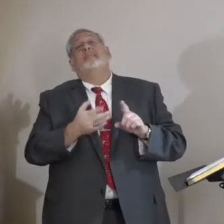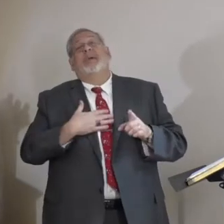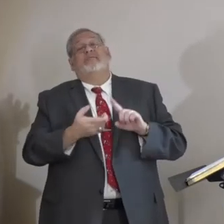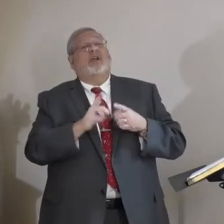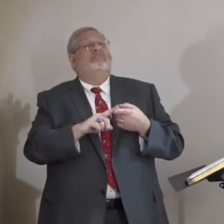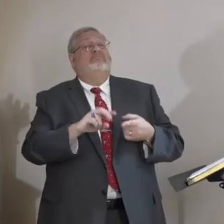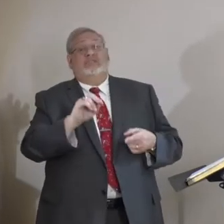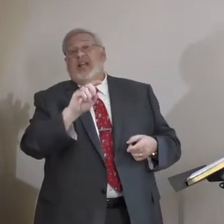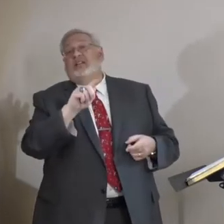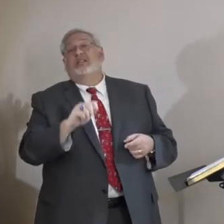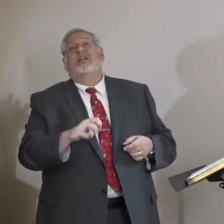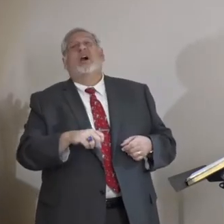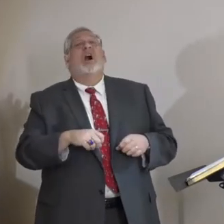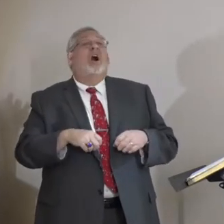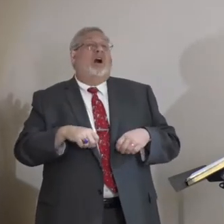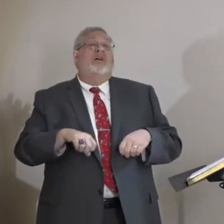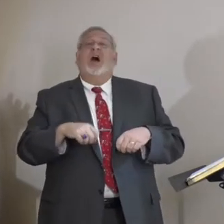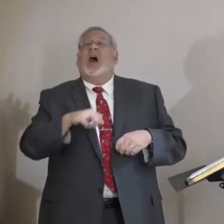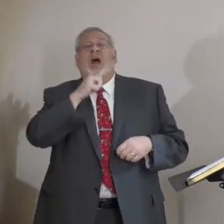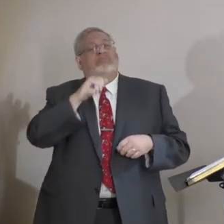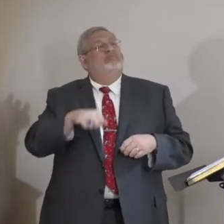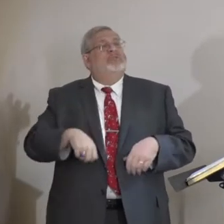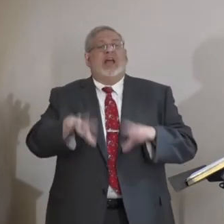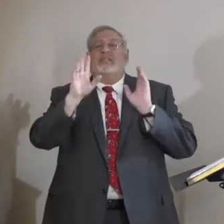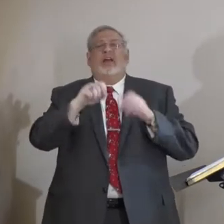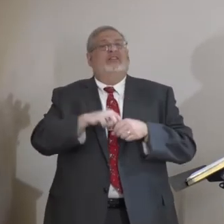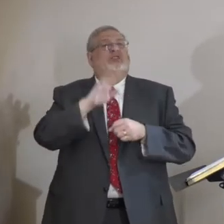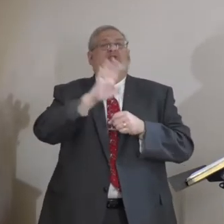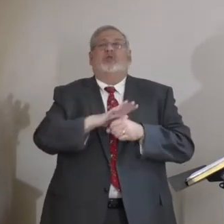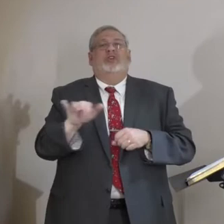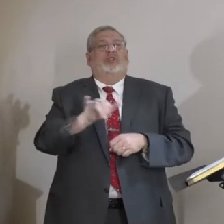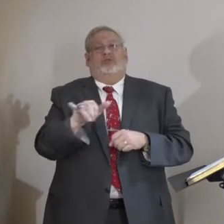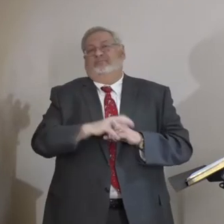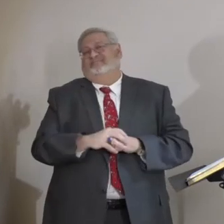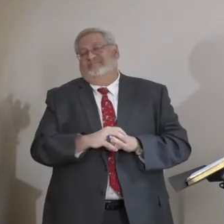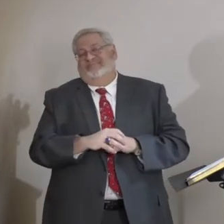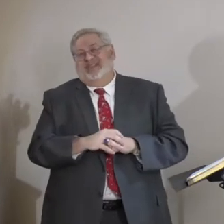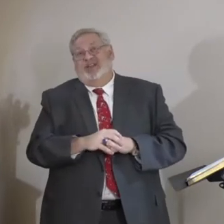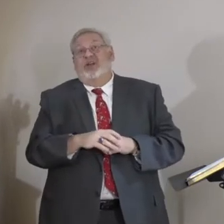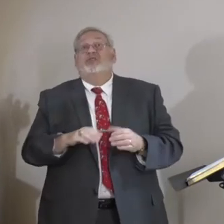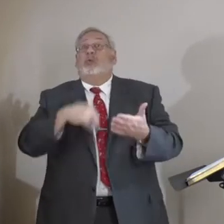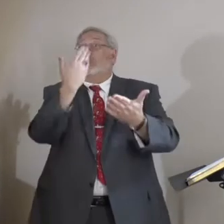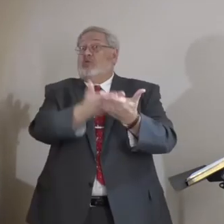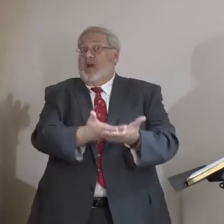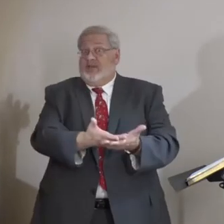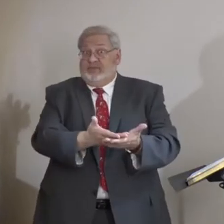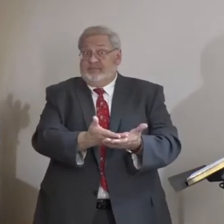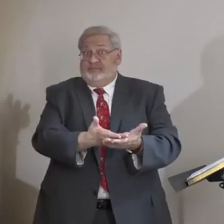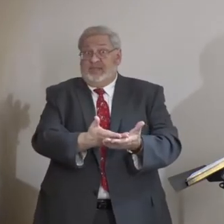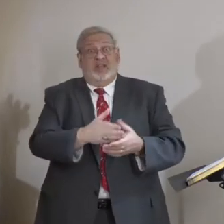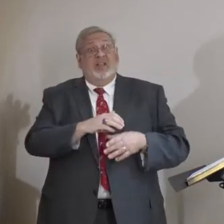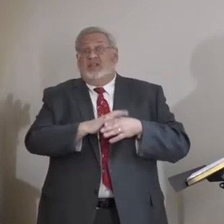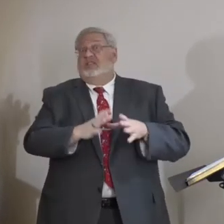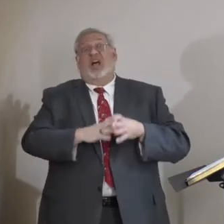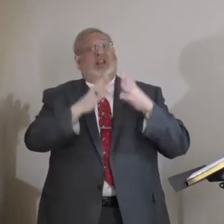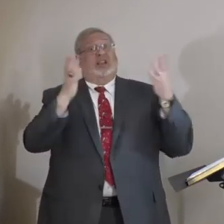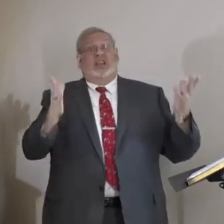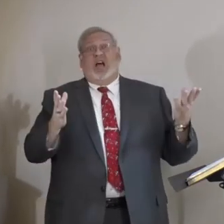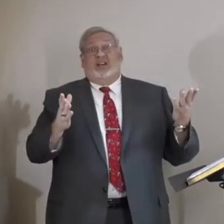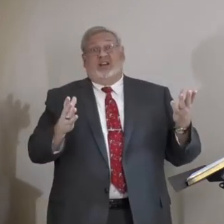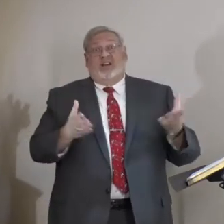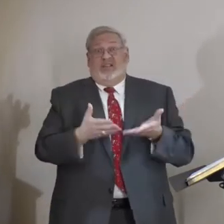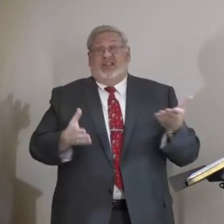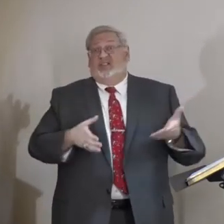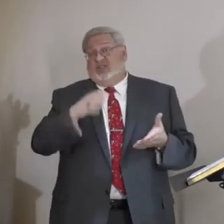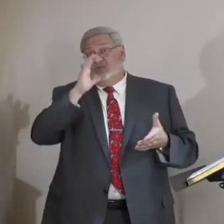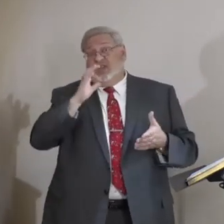you know what, Nate, I'm going to give up soda too. I'm to be there. I'm to support you, okay? And so when we got there, there's not really a whole lot of great options to